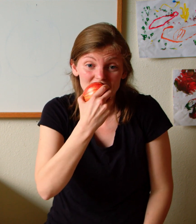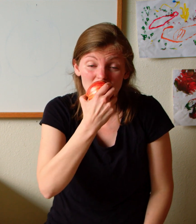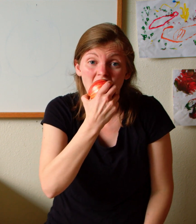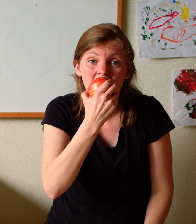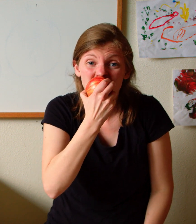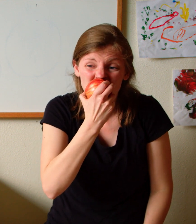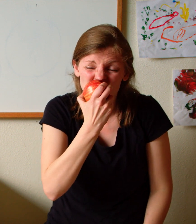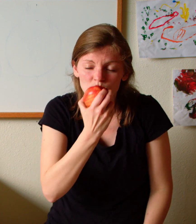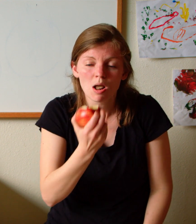takes